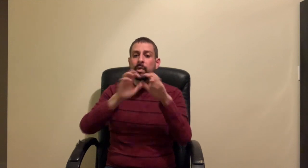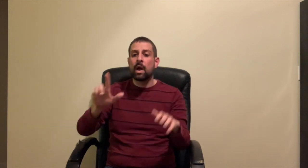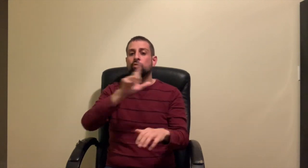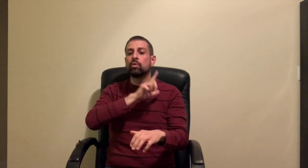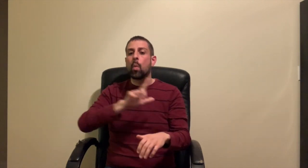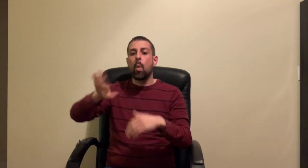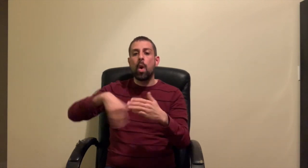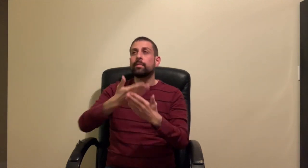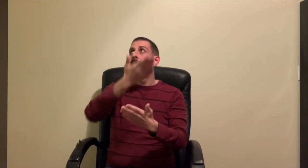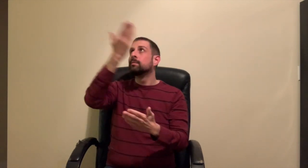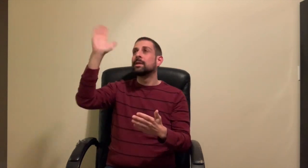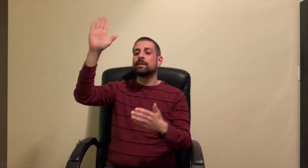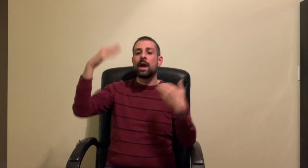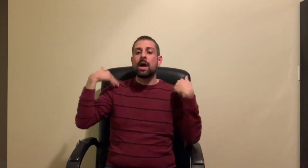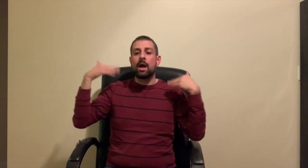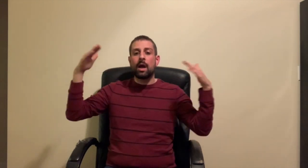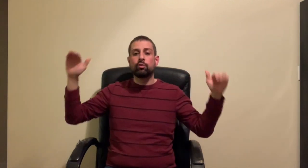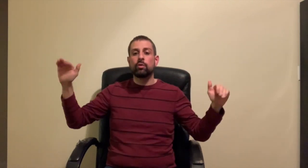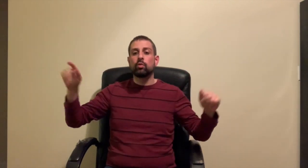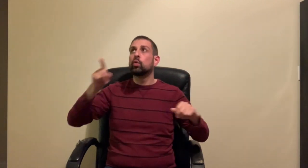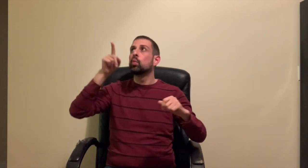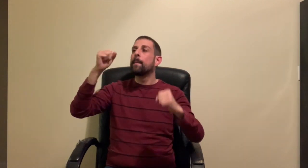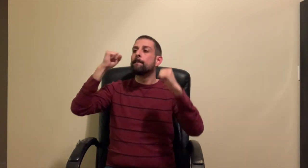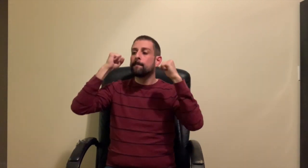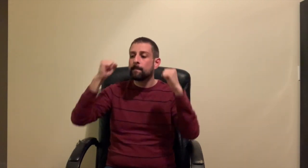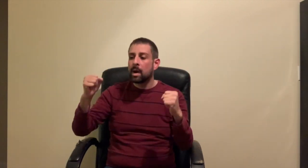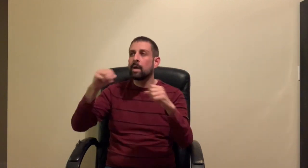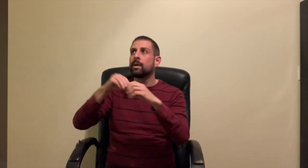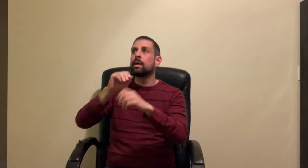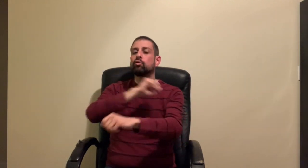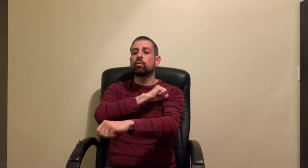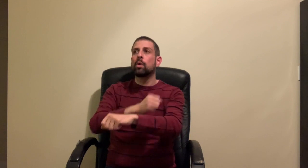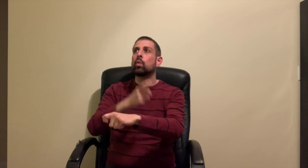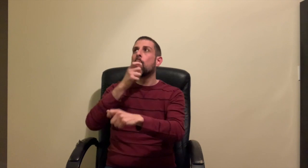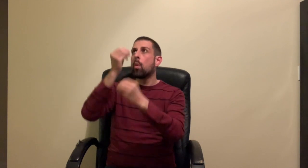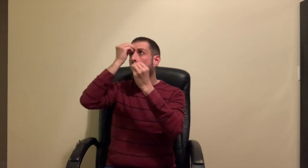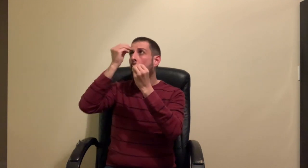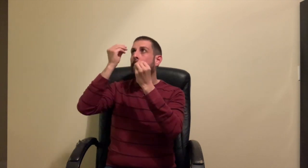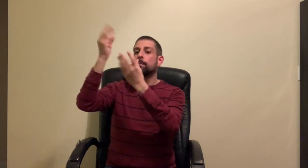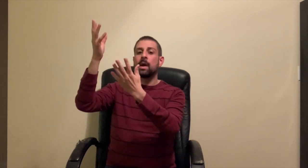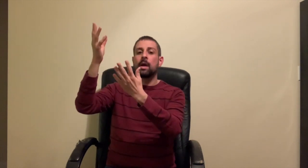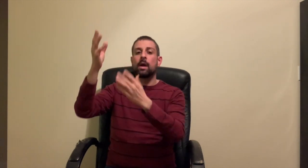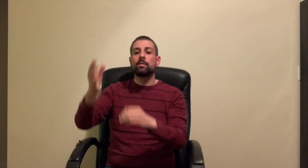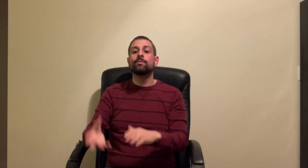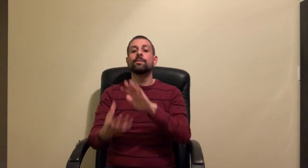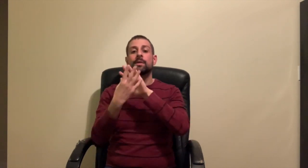Bless the Lord, all you His angels, you mighty in strength, who do His bidding.